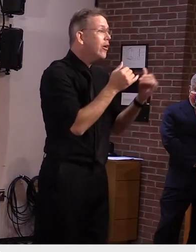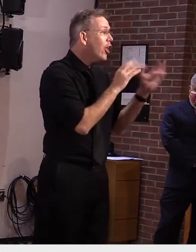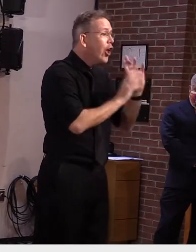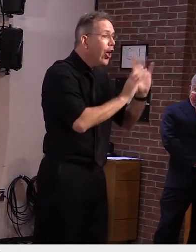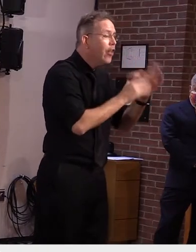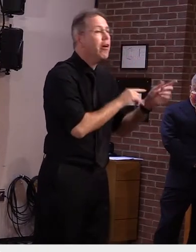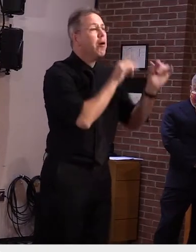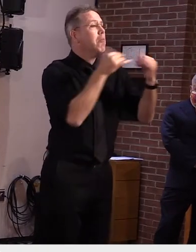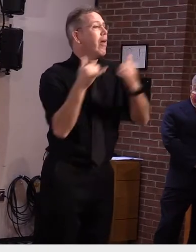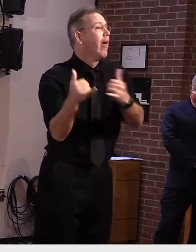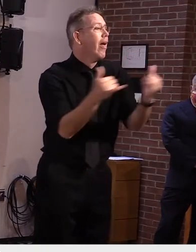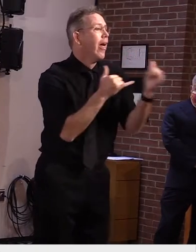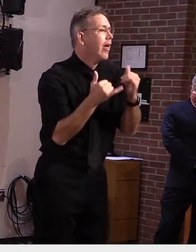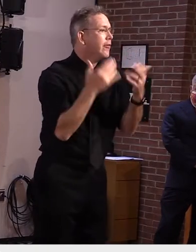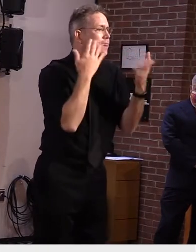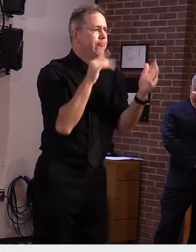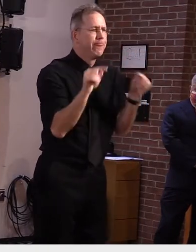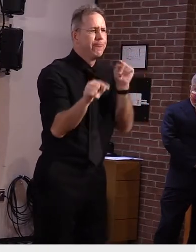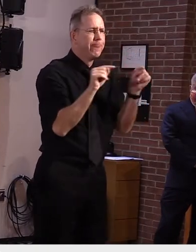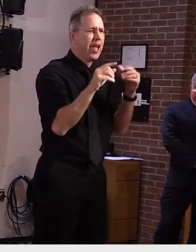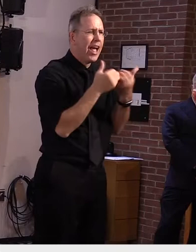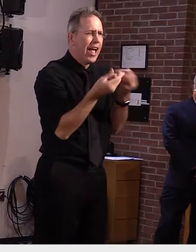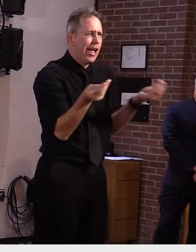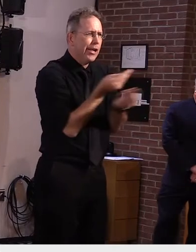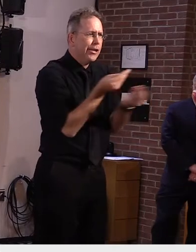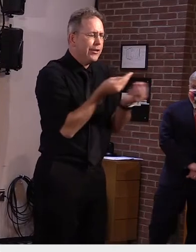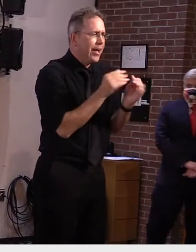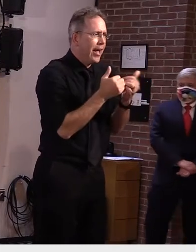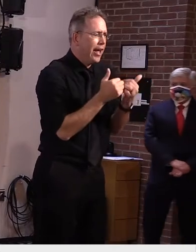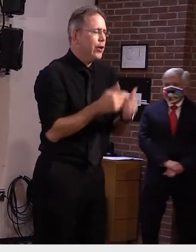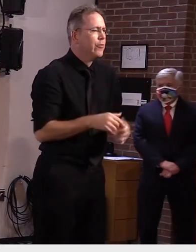activities that surround the playing of hockey